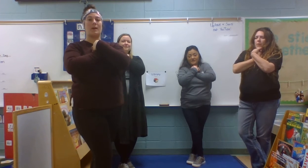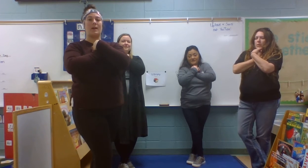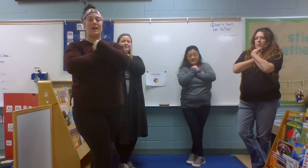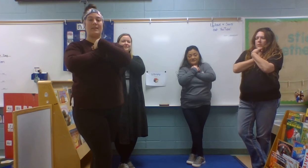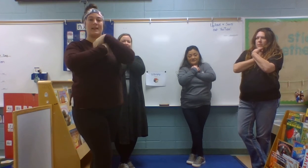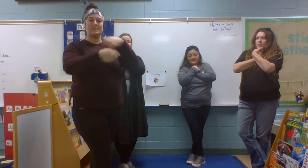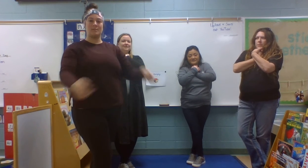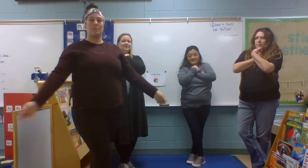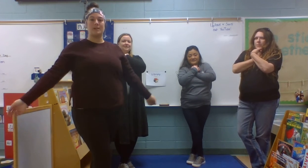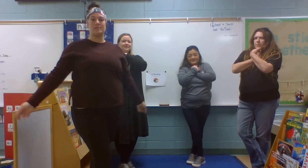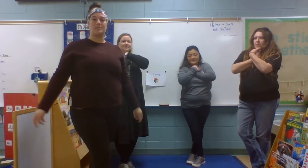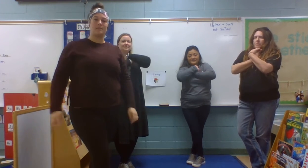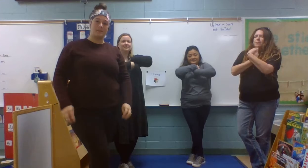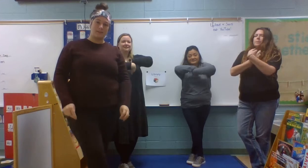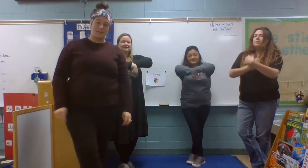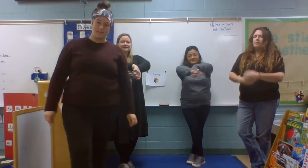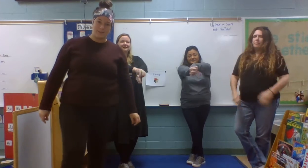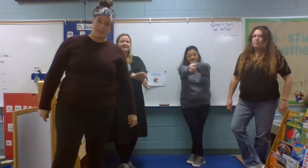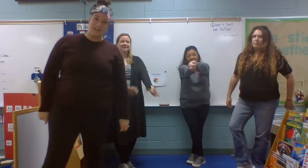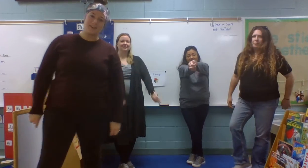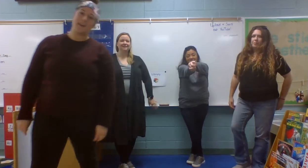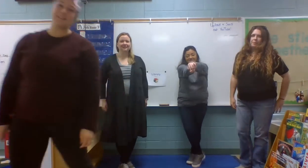And that is the pretzel. Thank you guys.